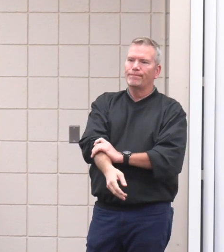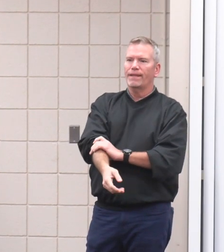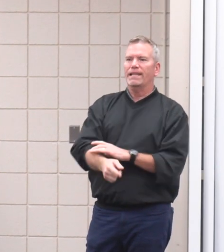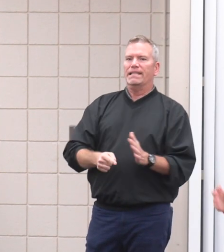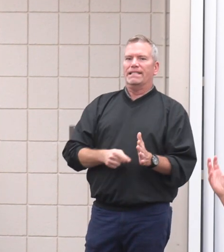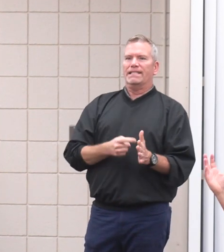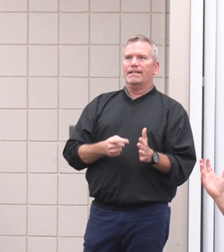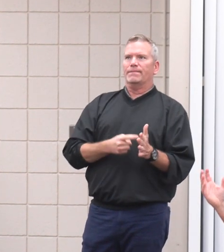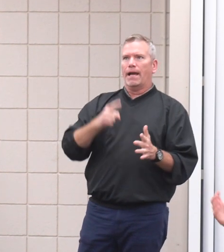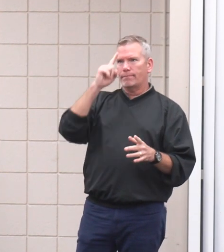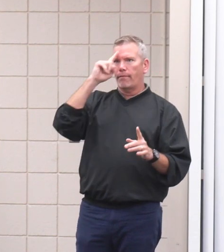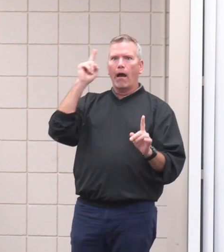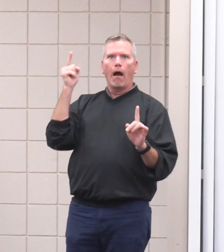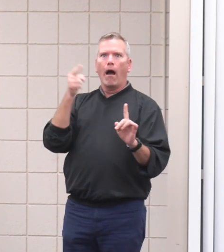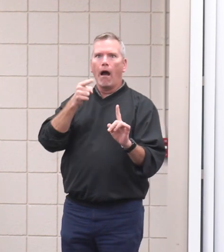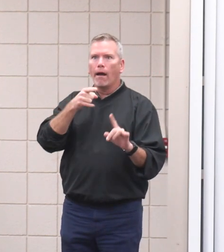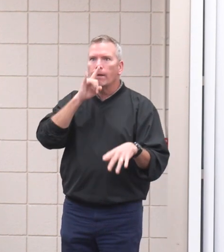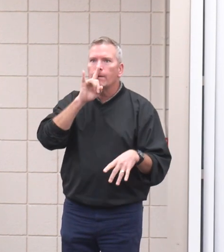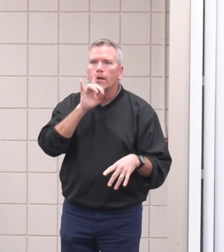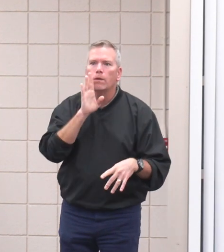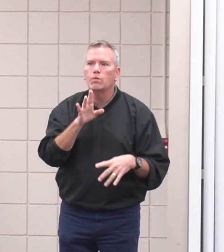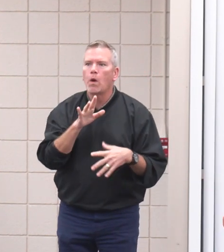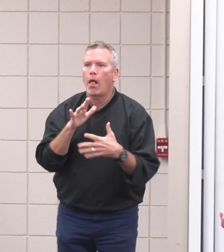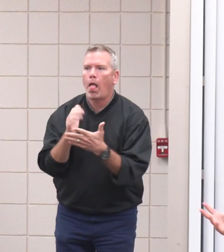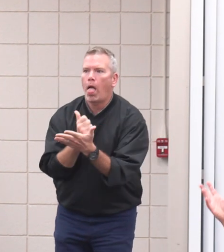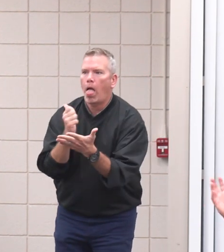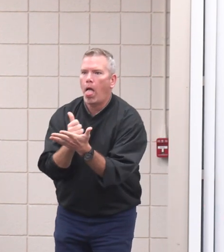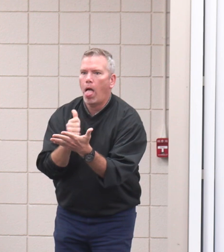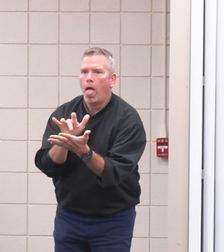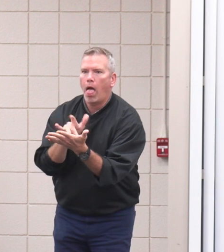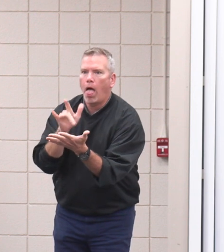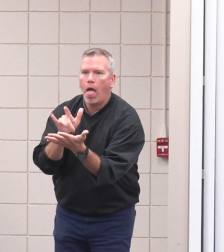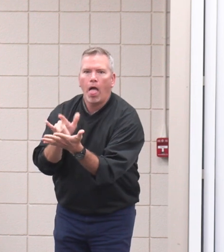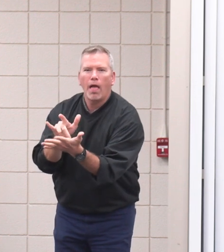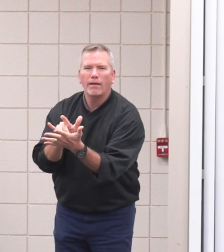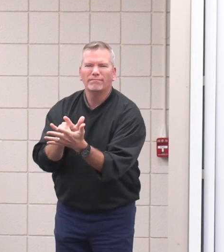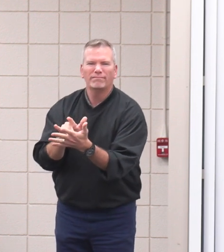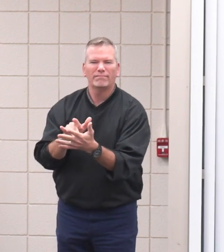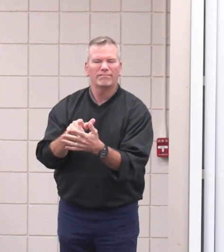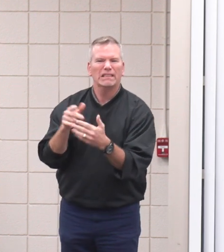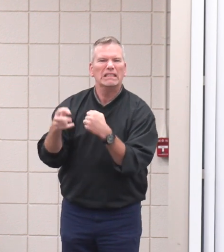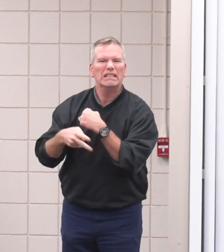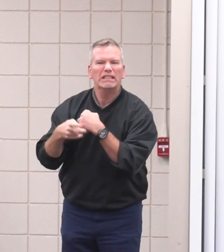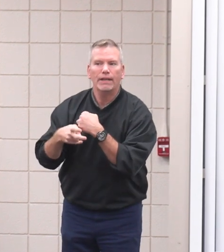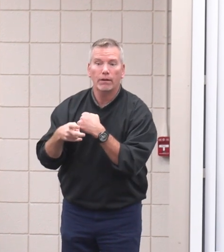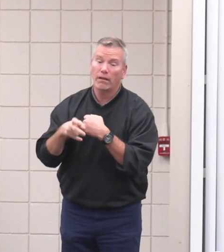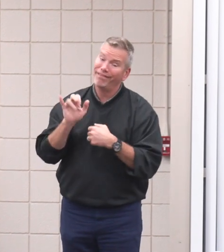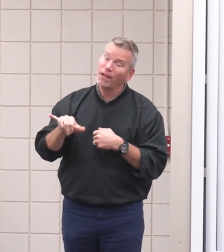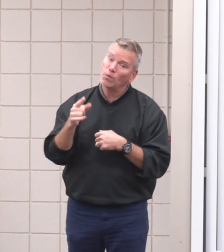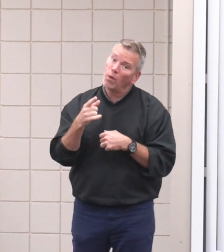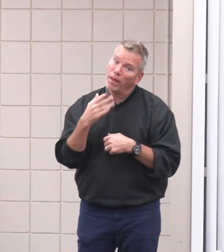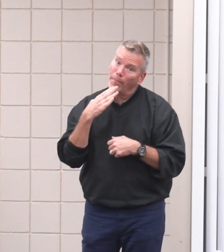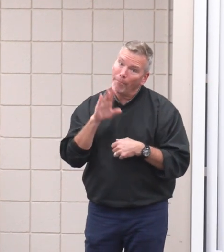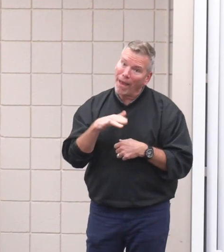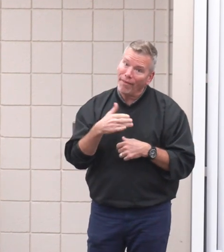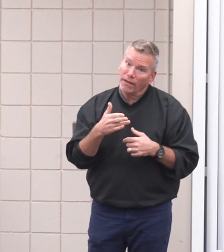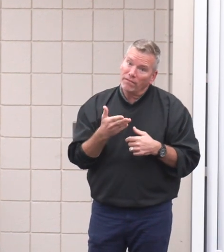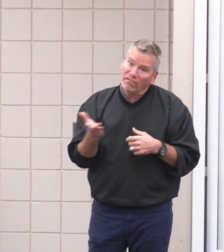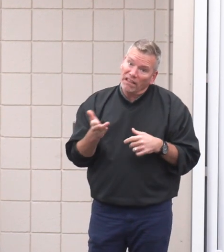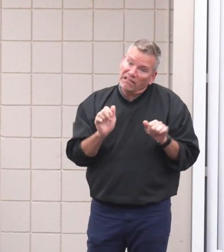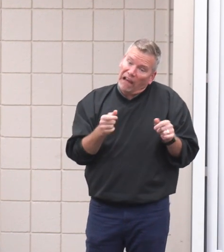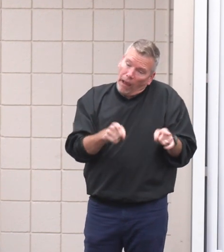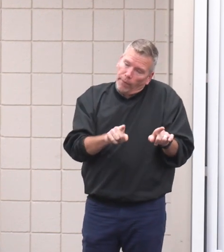right to that, well, kids are going to plagiarize everything, because sometimes that's one of the things that could potentially happen with that. However,